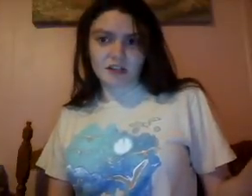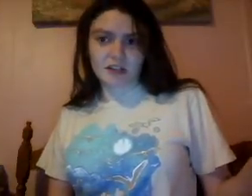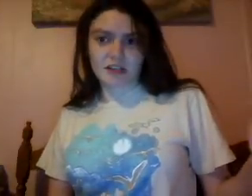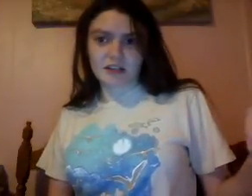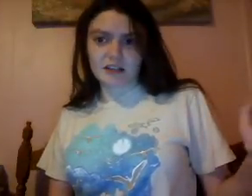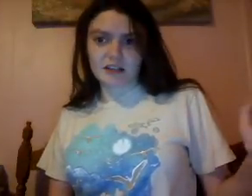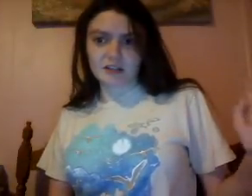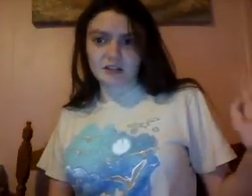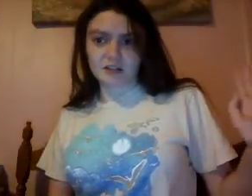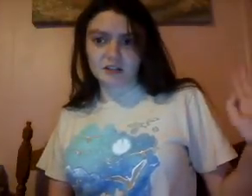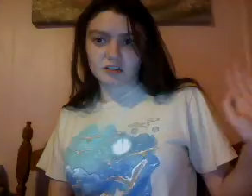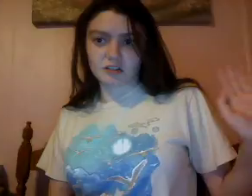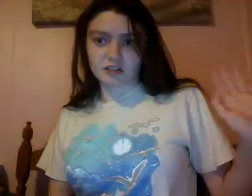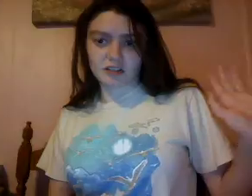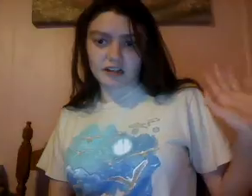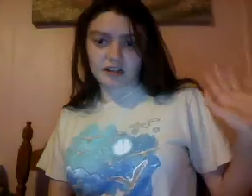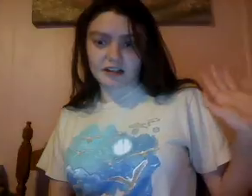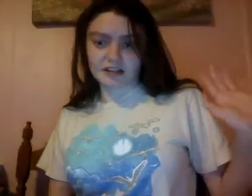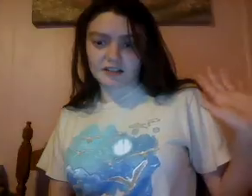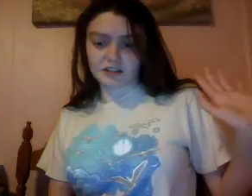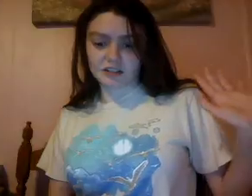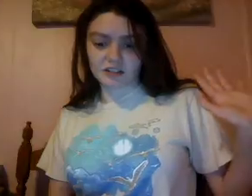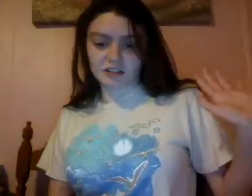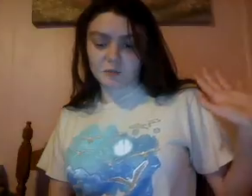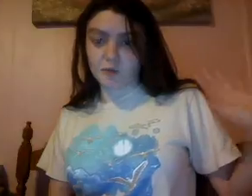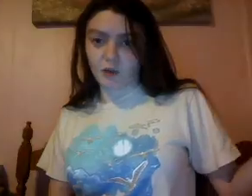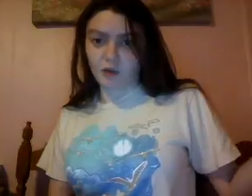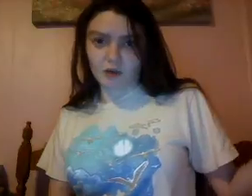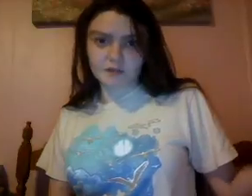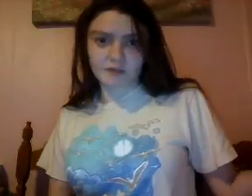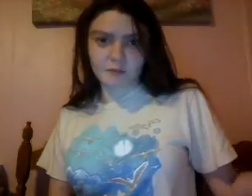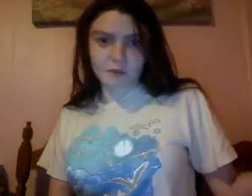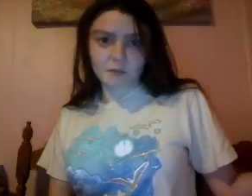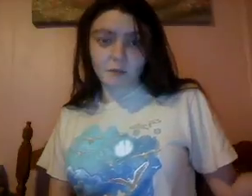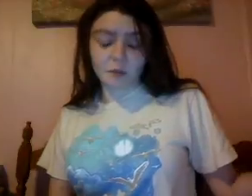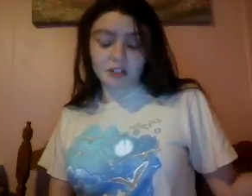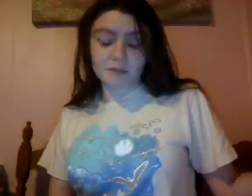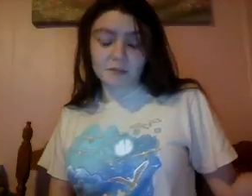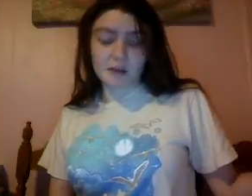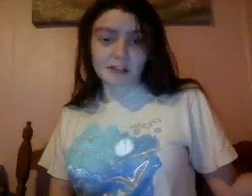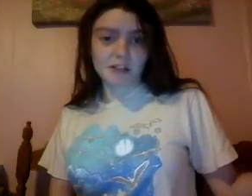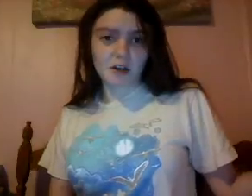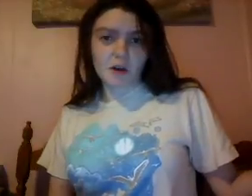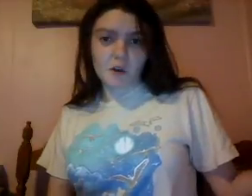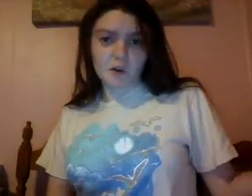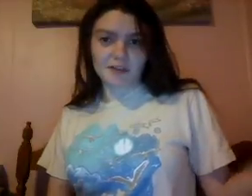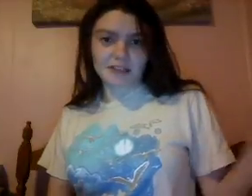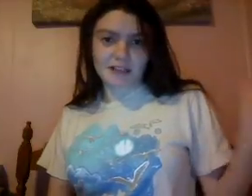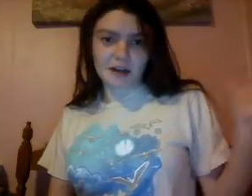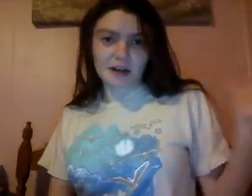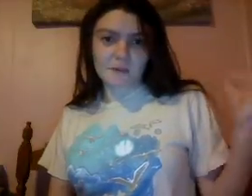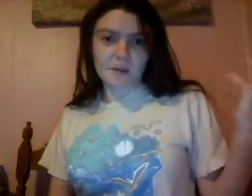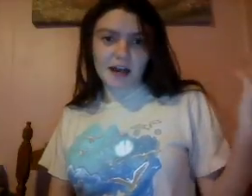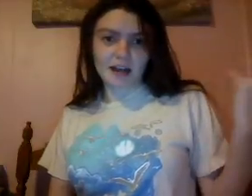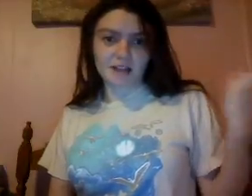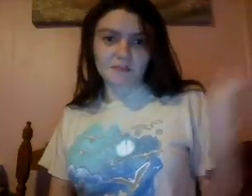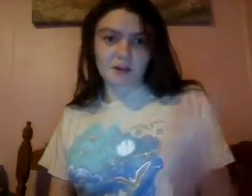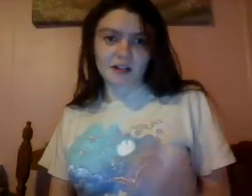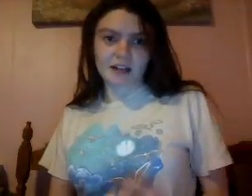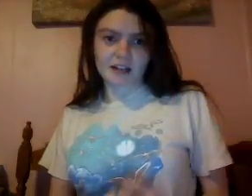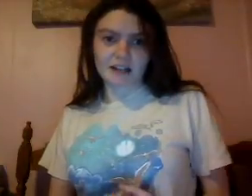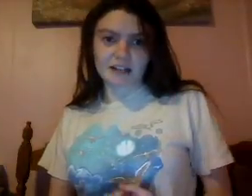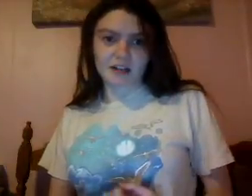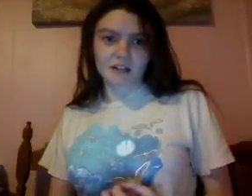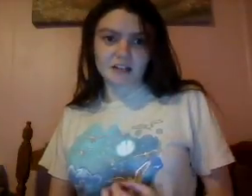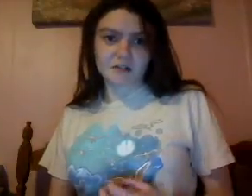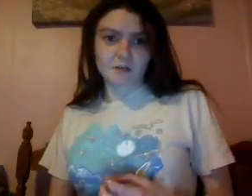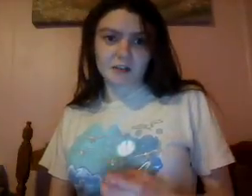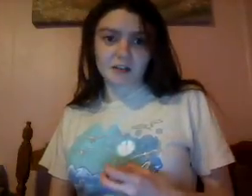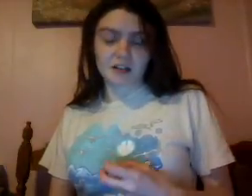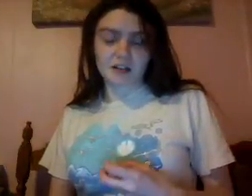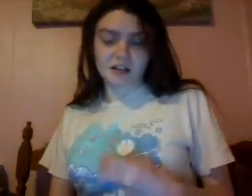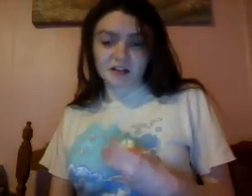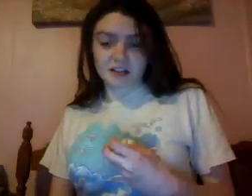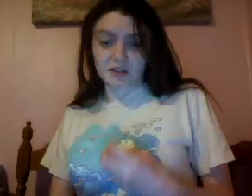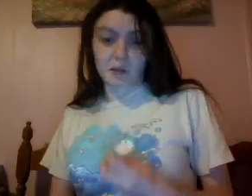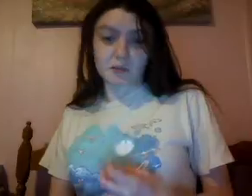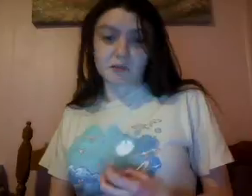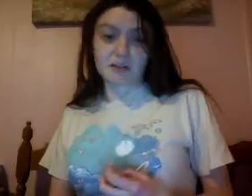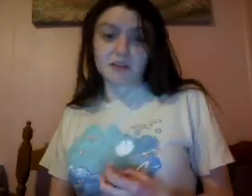they either... I can then just move on from them, which is better, or they come back as better ideas because they want to be written